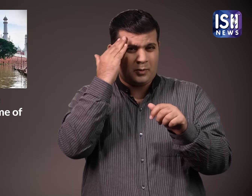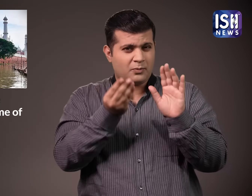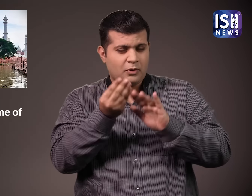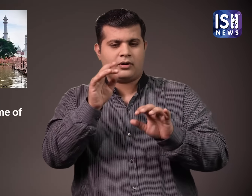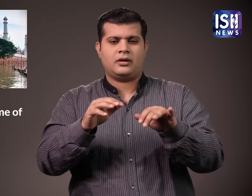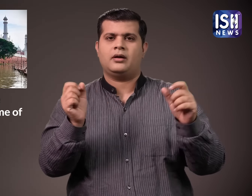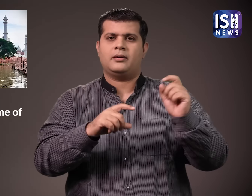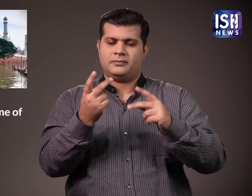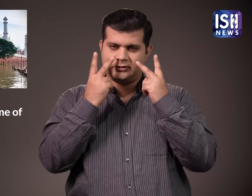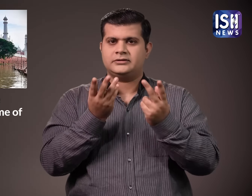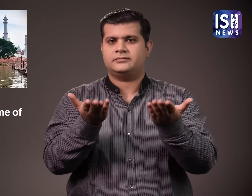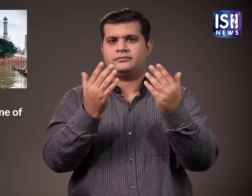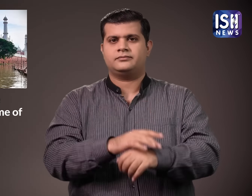you have any information, let us know in the comments.